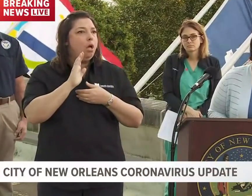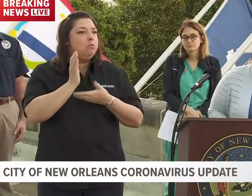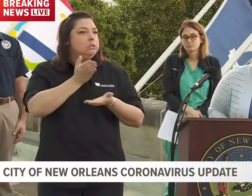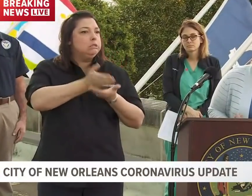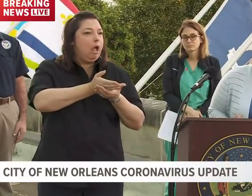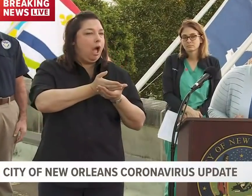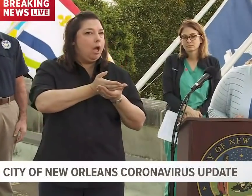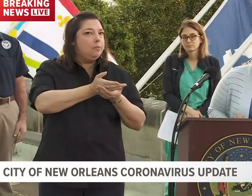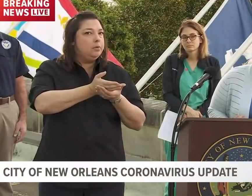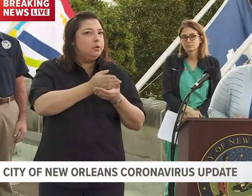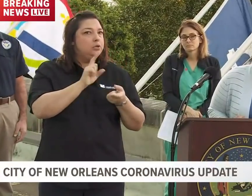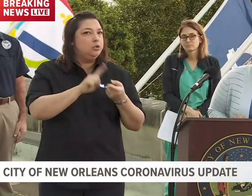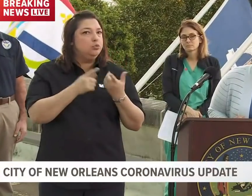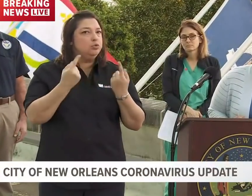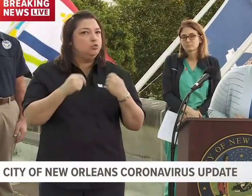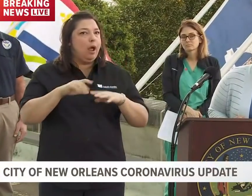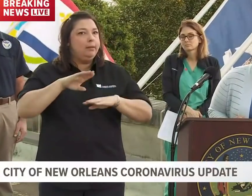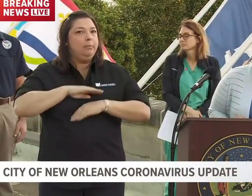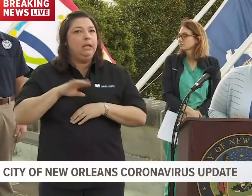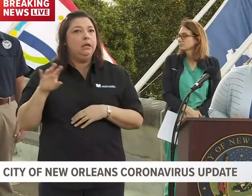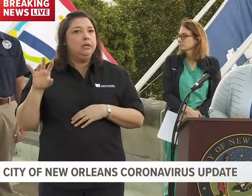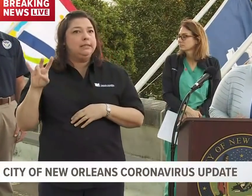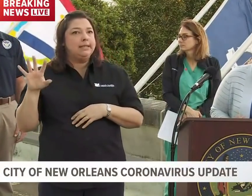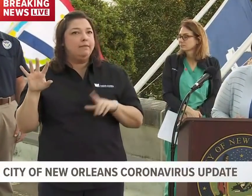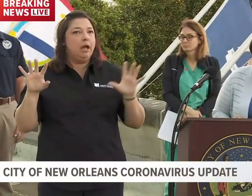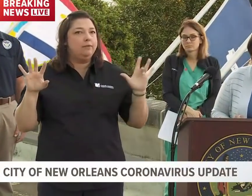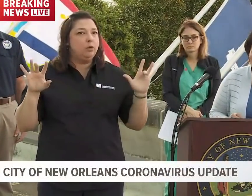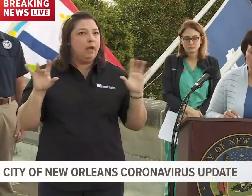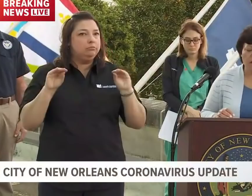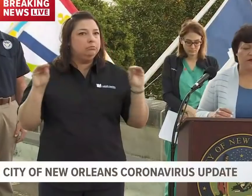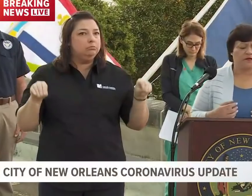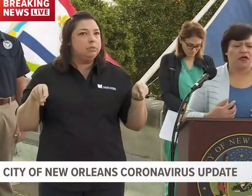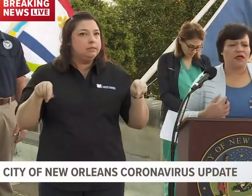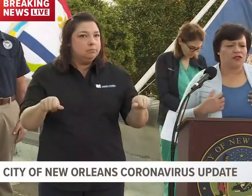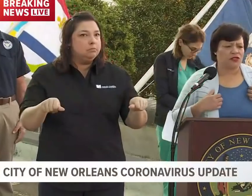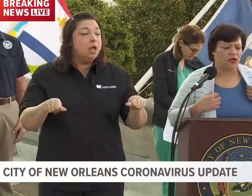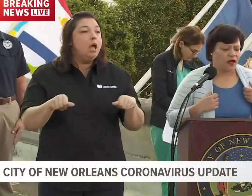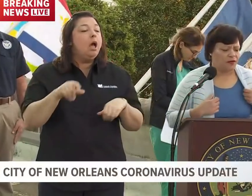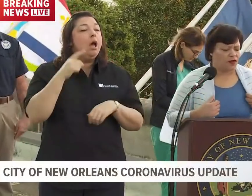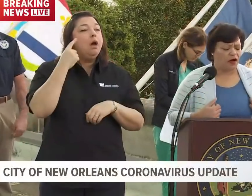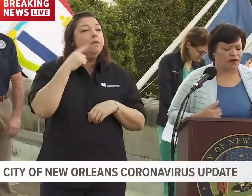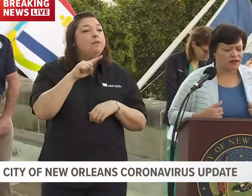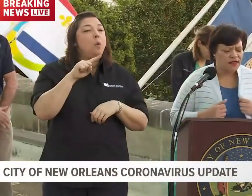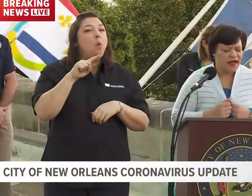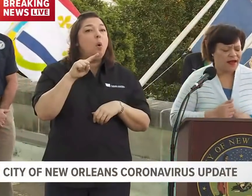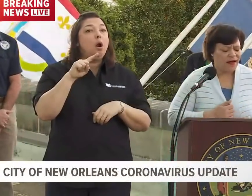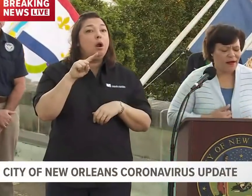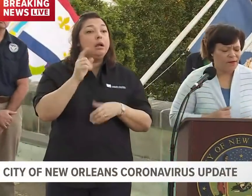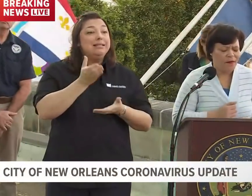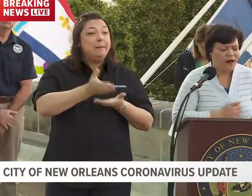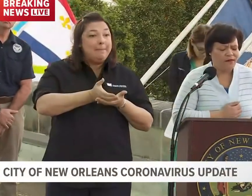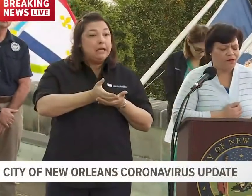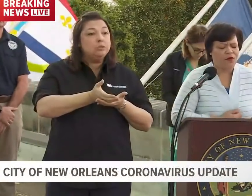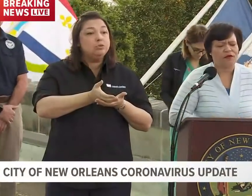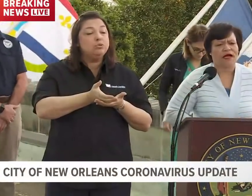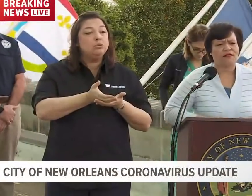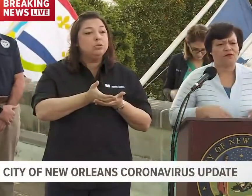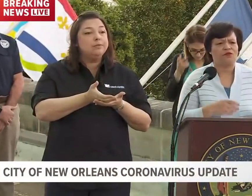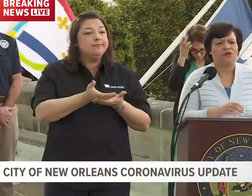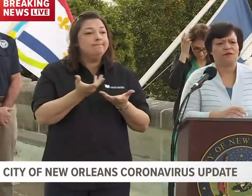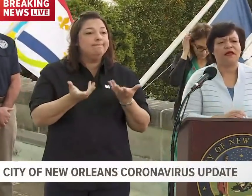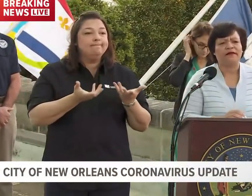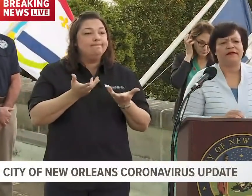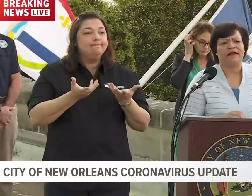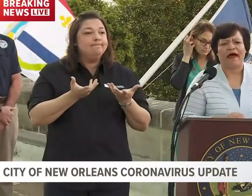meet the 75-25 split for the federal assistance? Well, in terms of diminished in regards to that, I will not